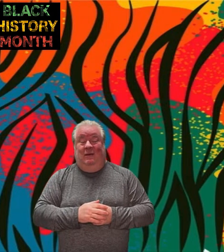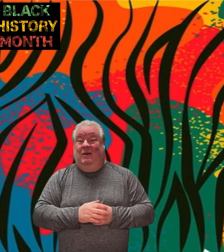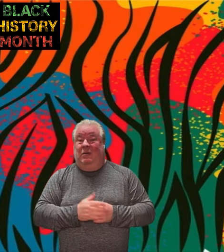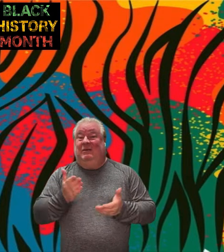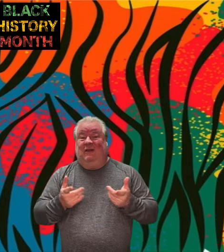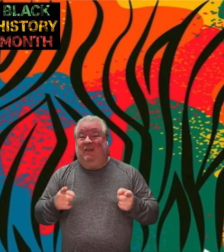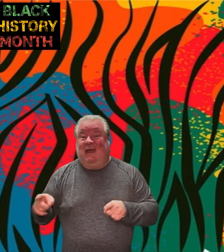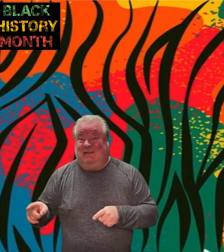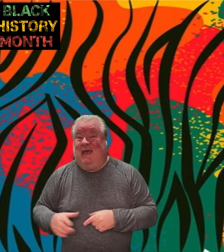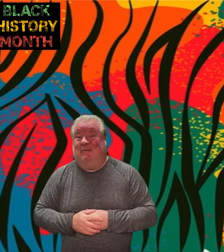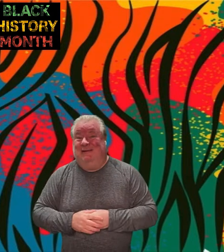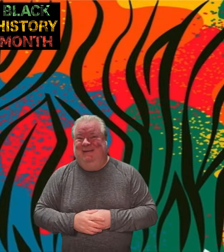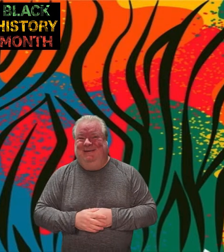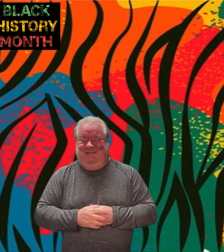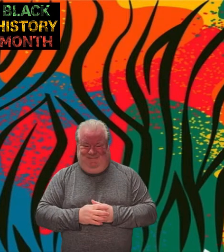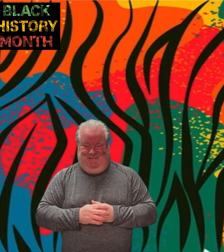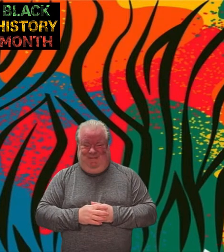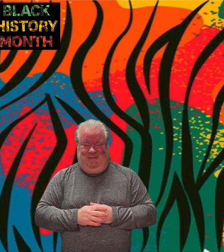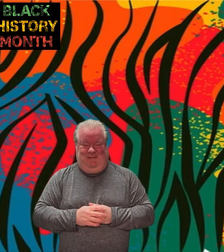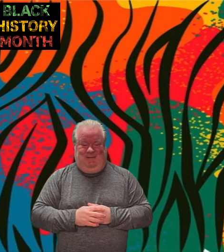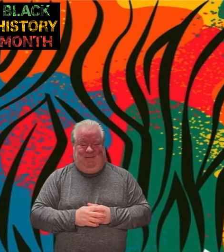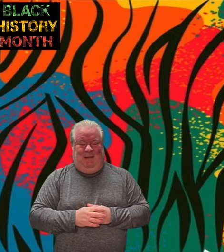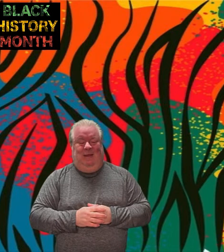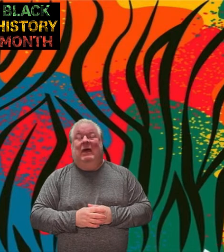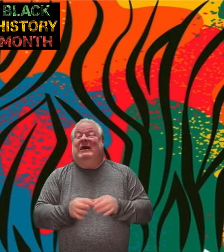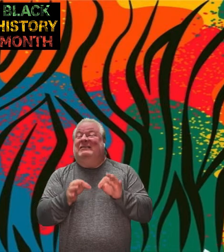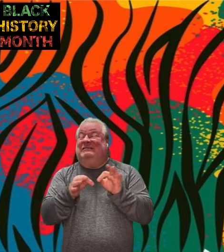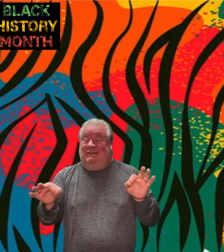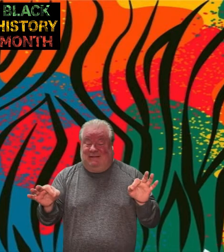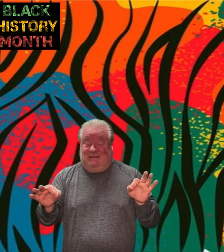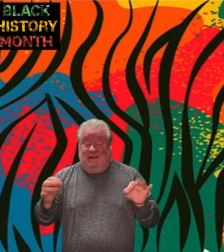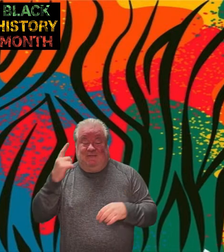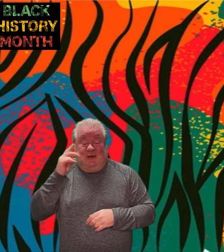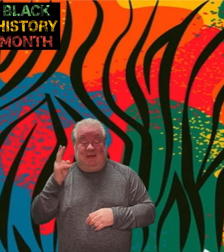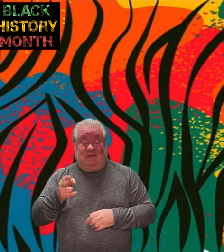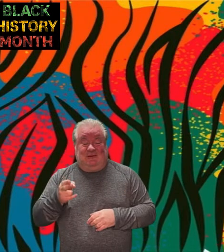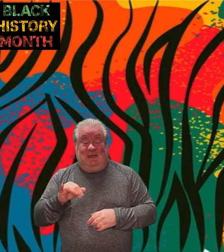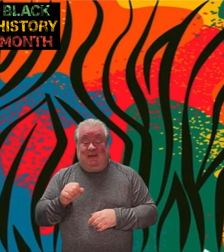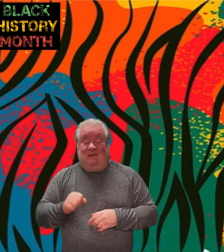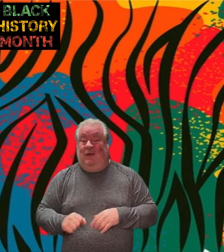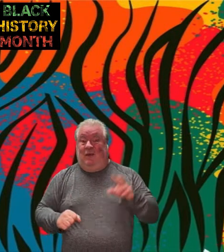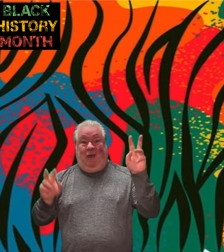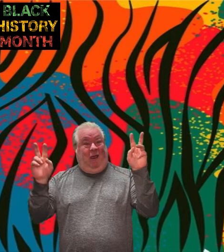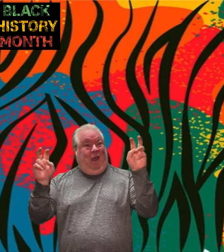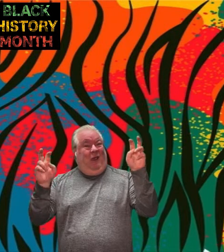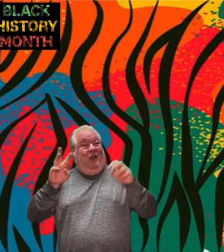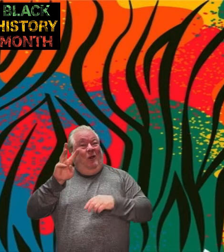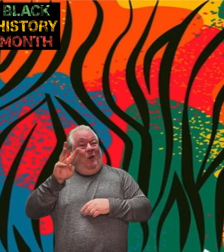Probably stuff that hasn't happened A sentence for history is